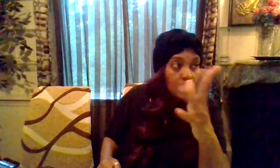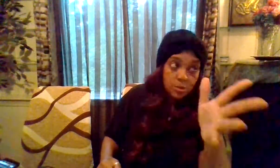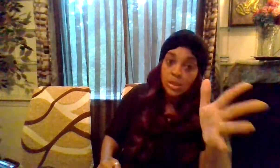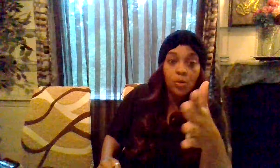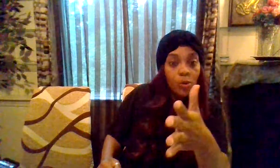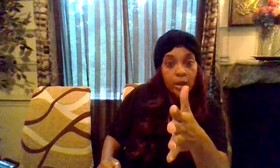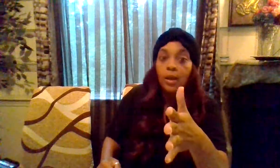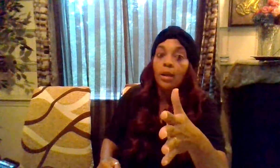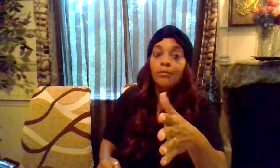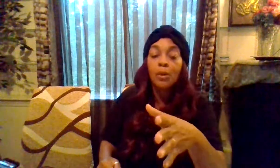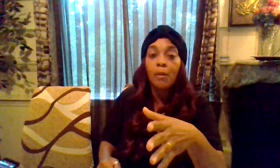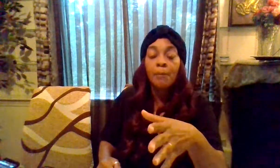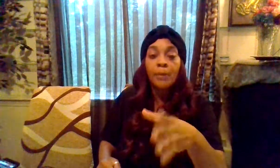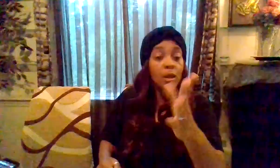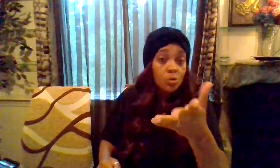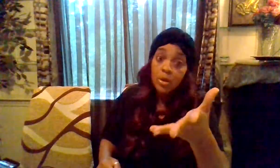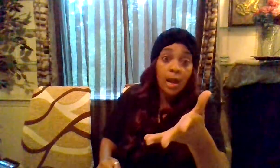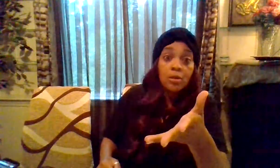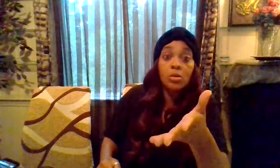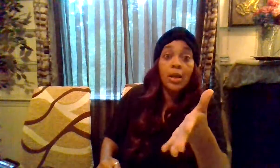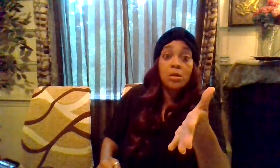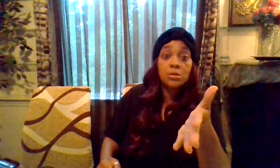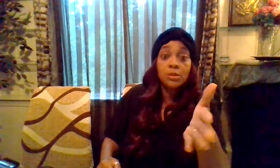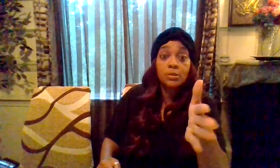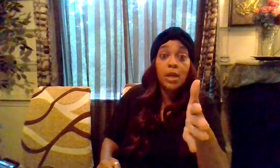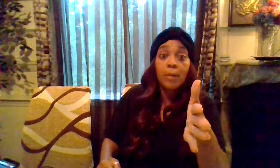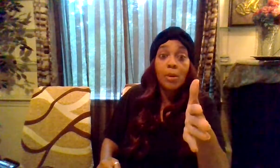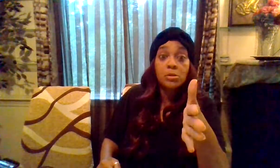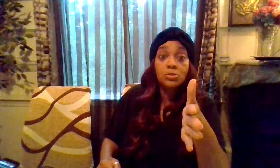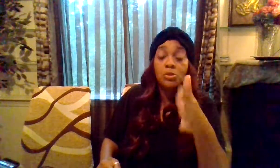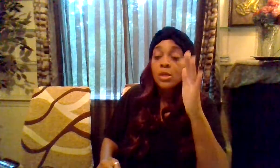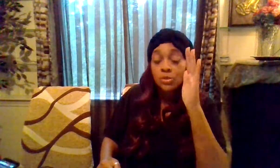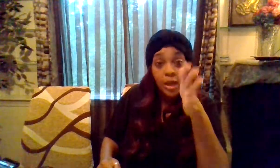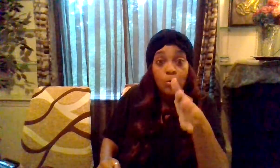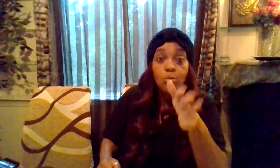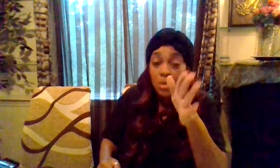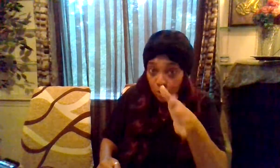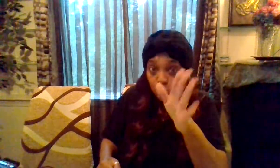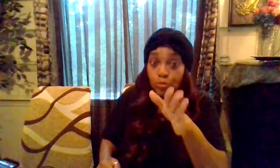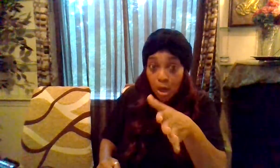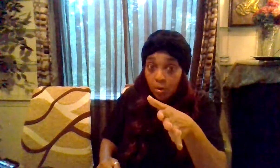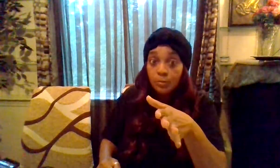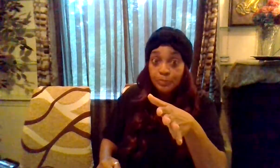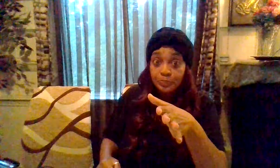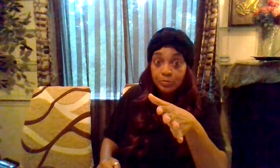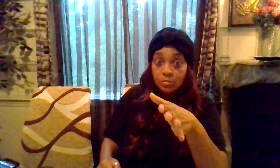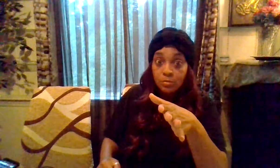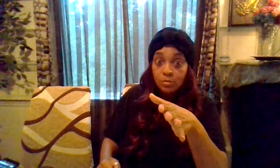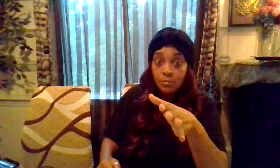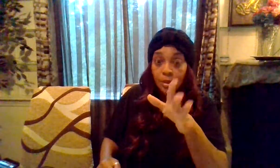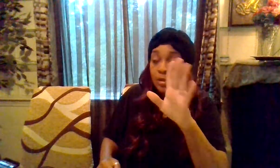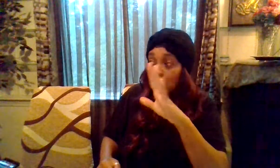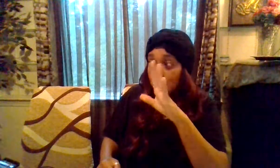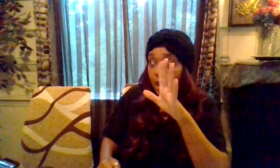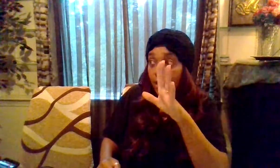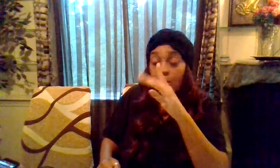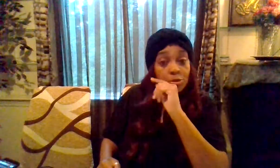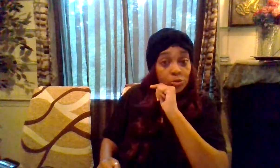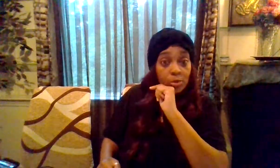understand where that came from and you're not going to allow yourself to take it personal so that means you know it was like oh did you